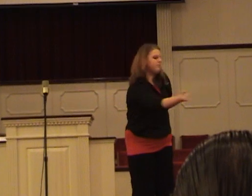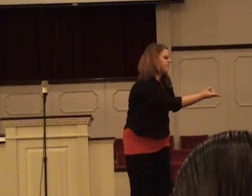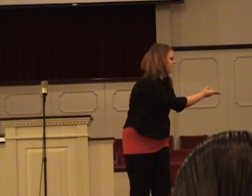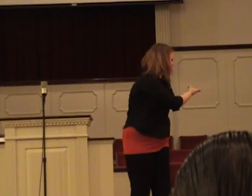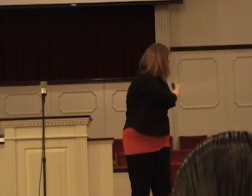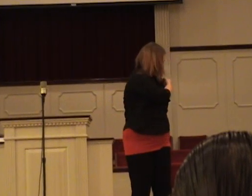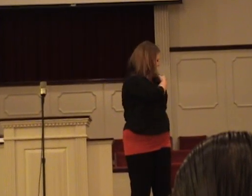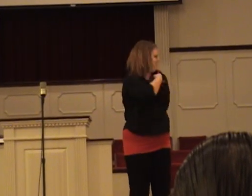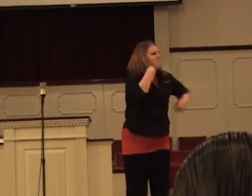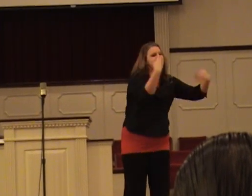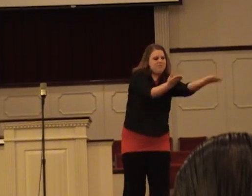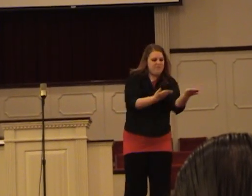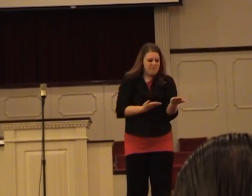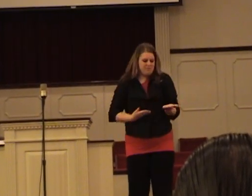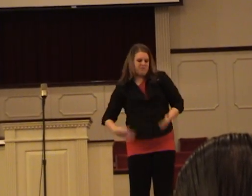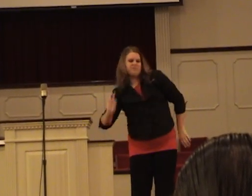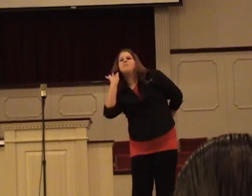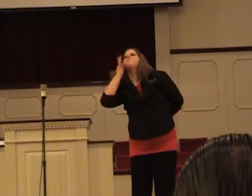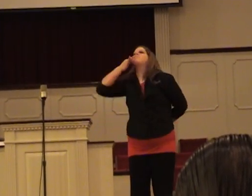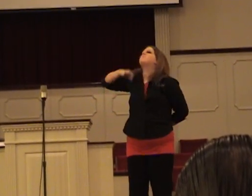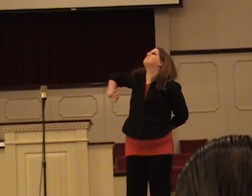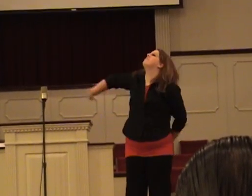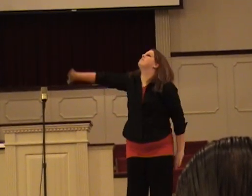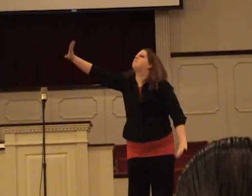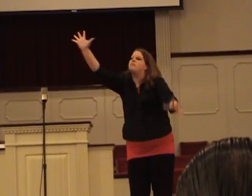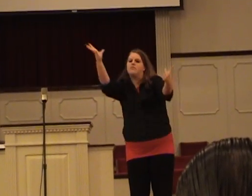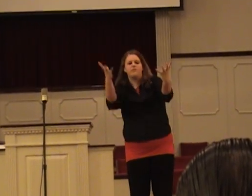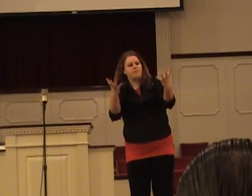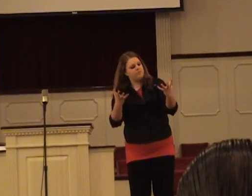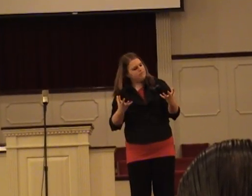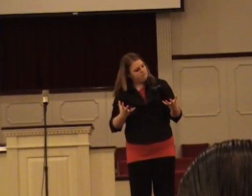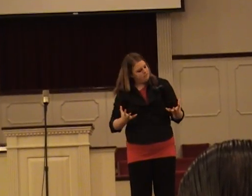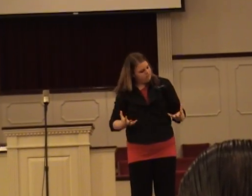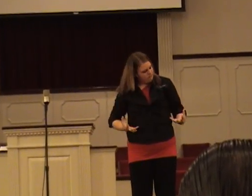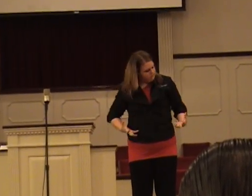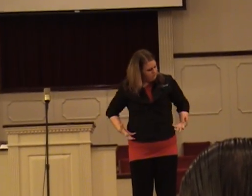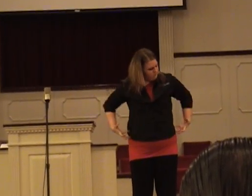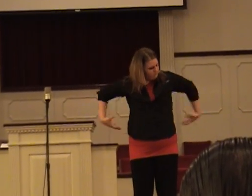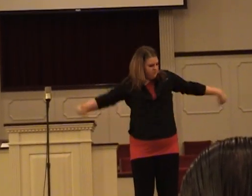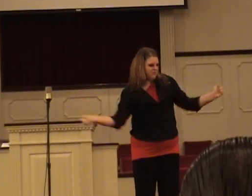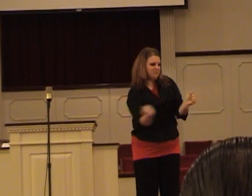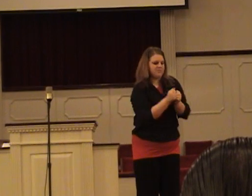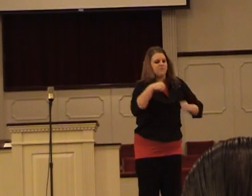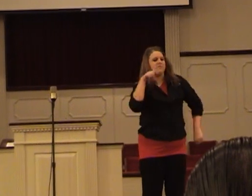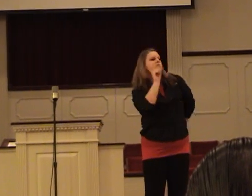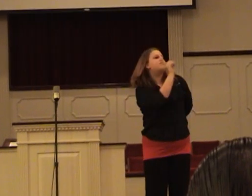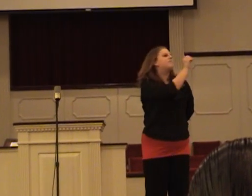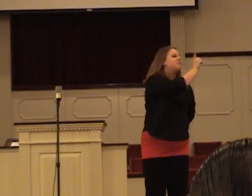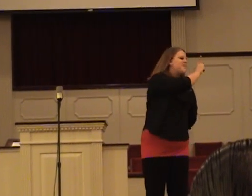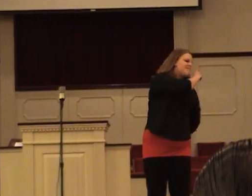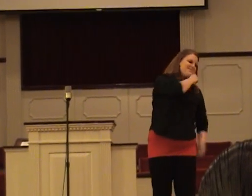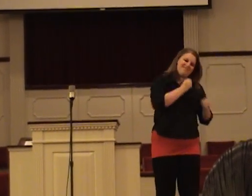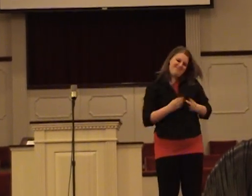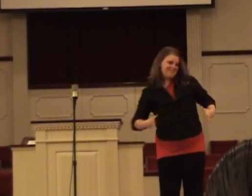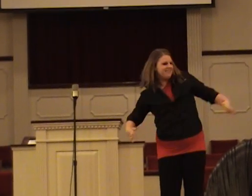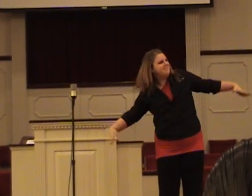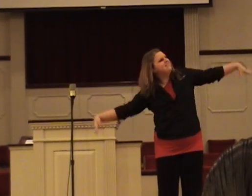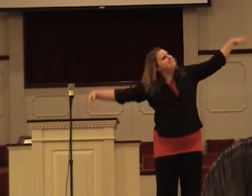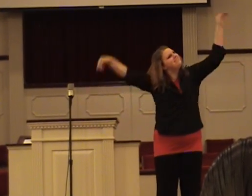And bring forth the fruit you deserve deserve With eyes wide